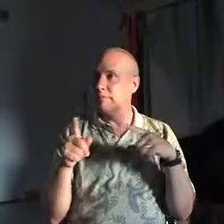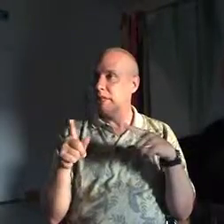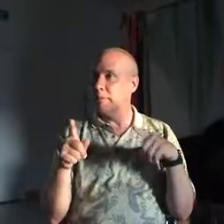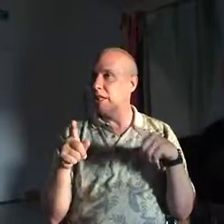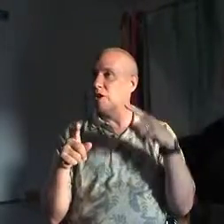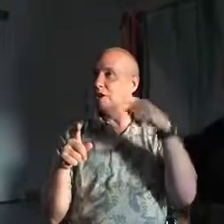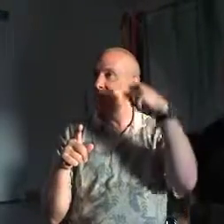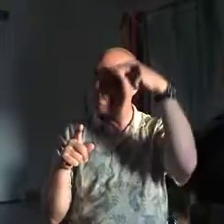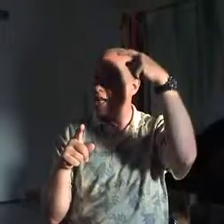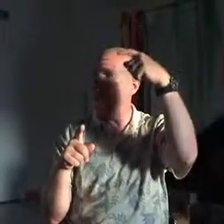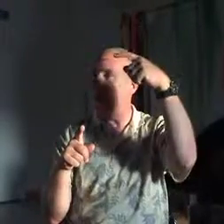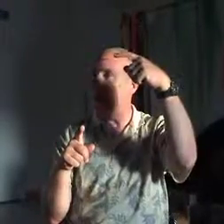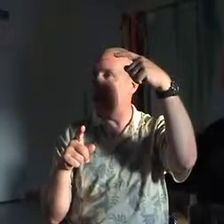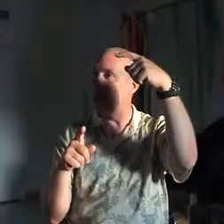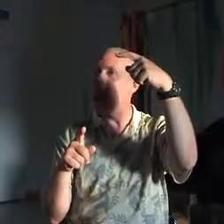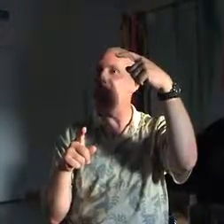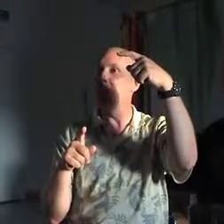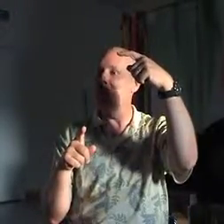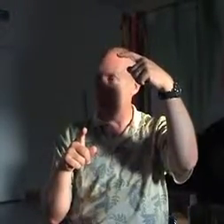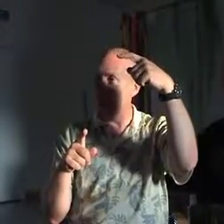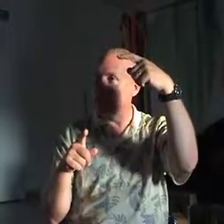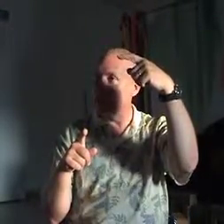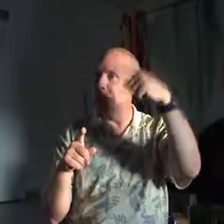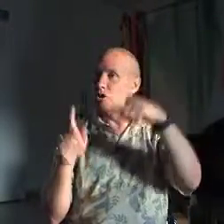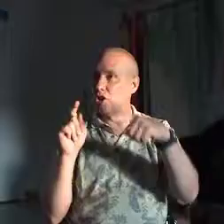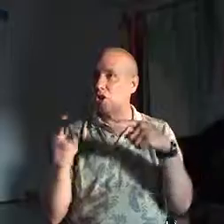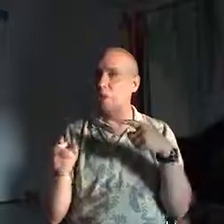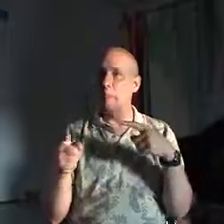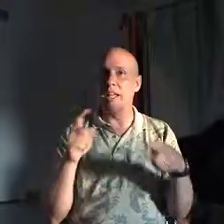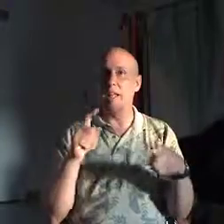But there is a state of mind that is beyond good and bad.